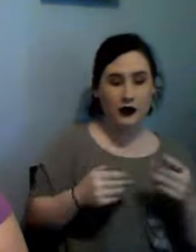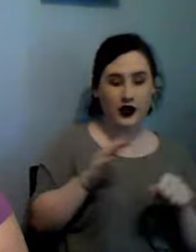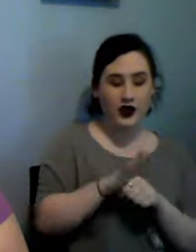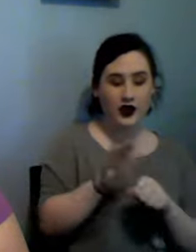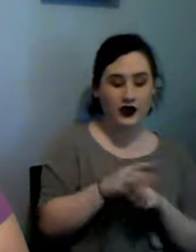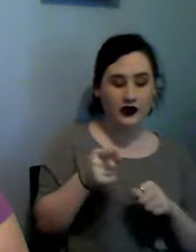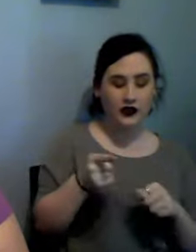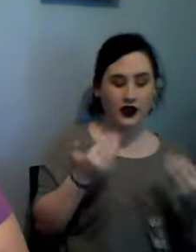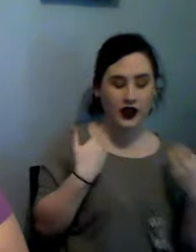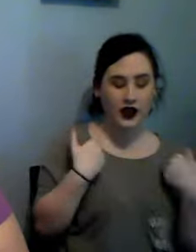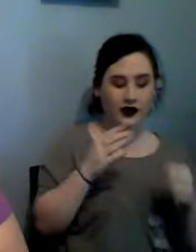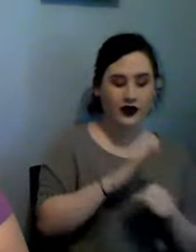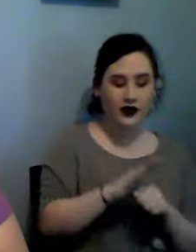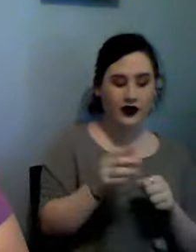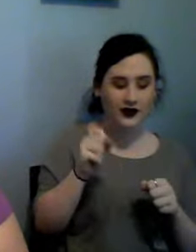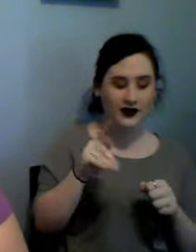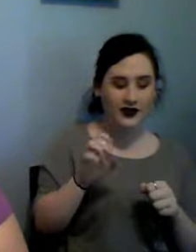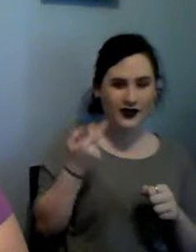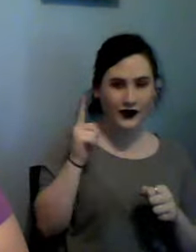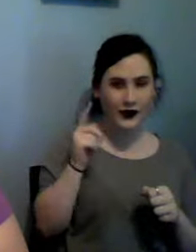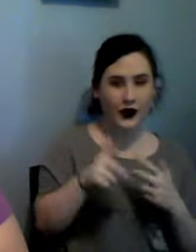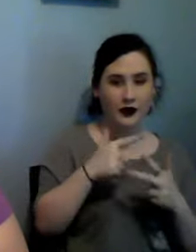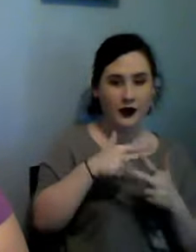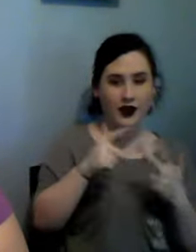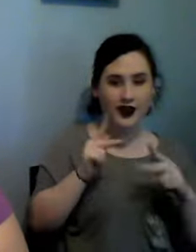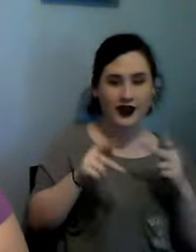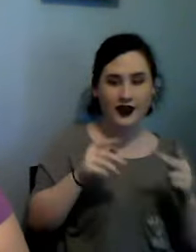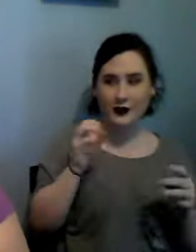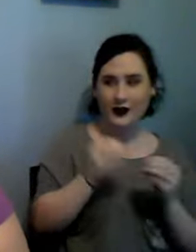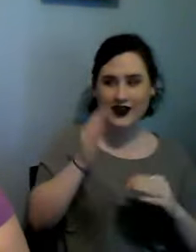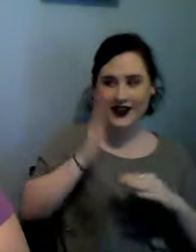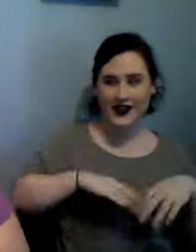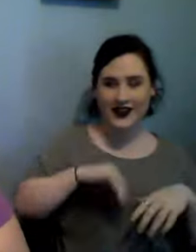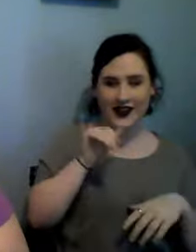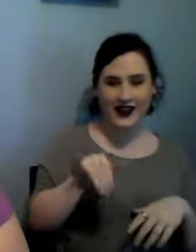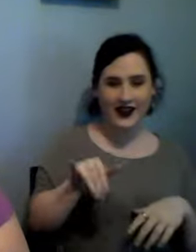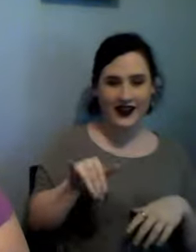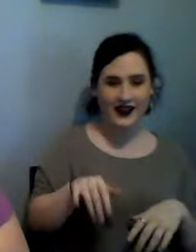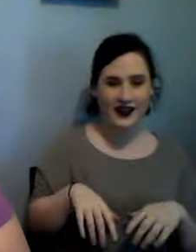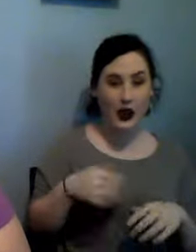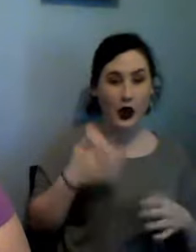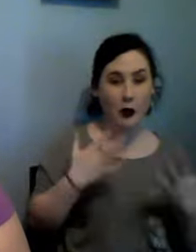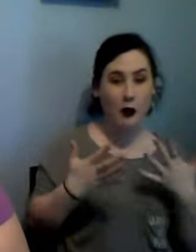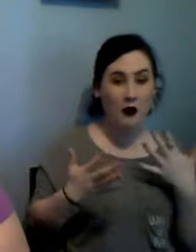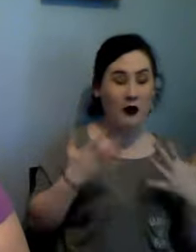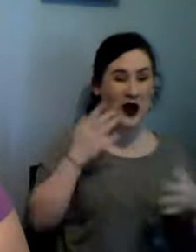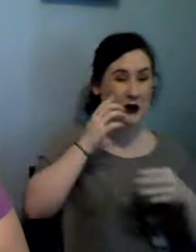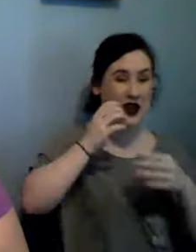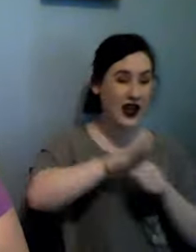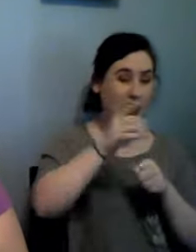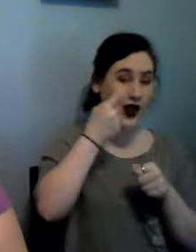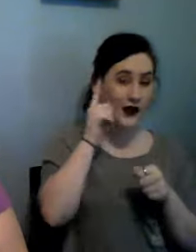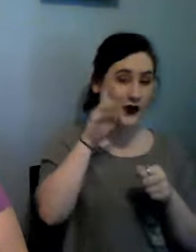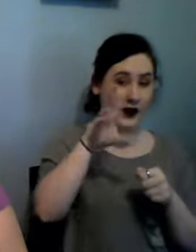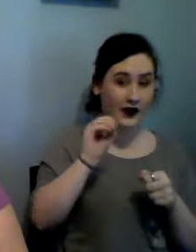yeah got enough 50 true story I had mentioned on